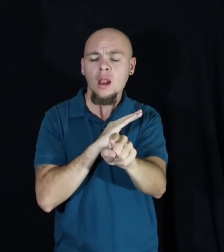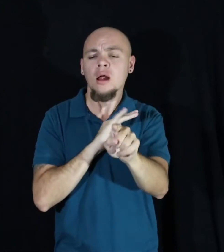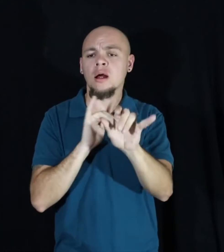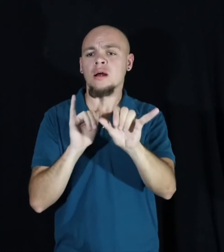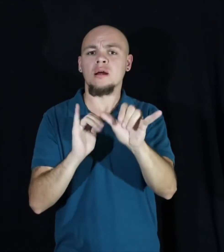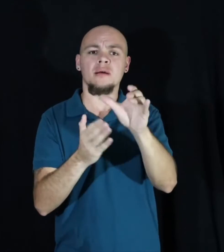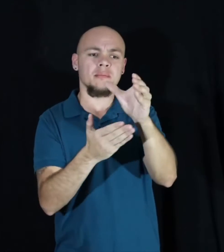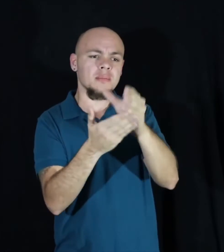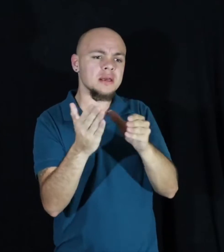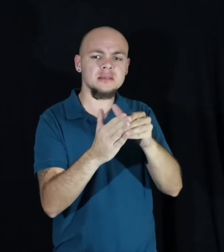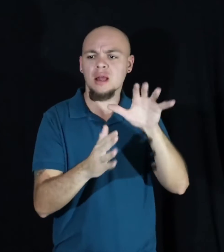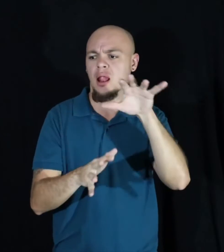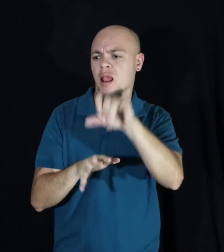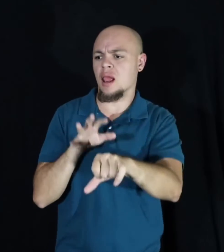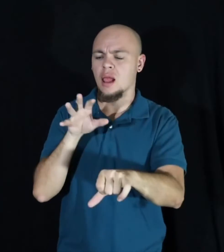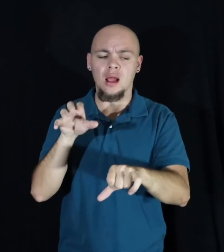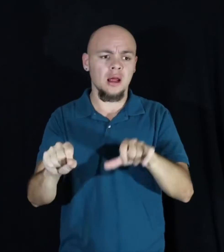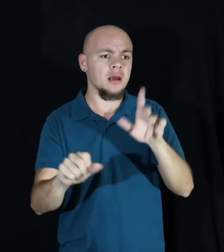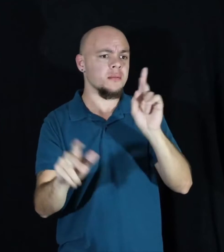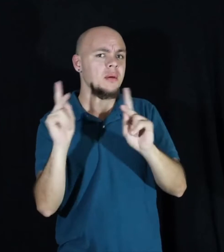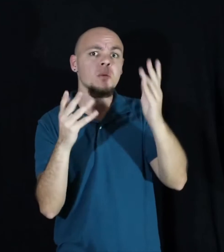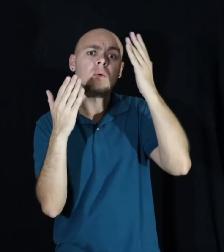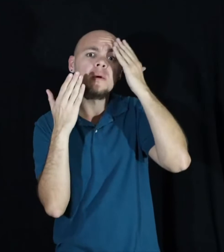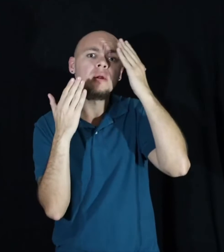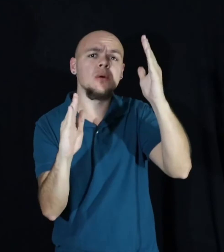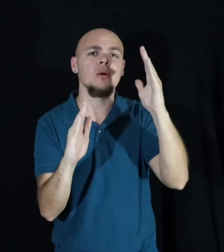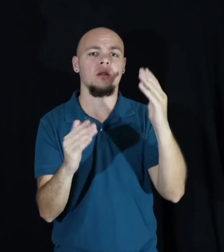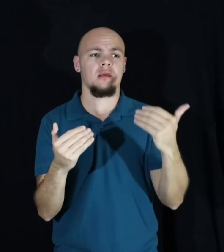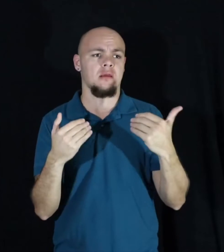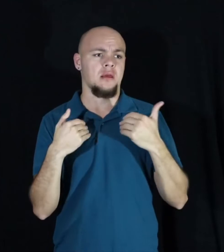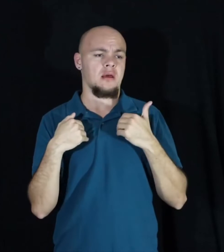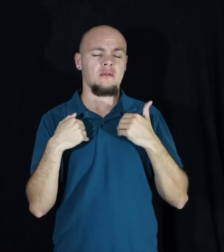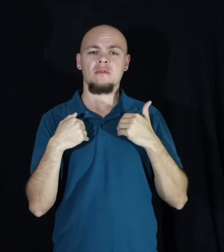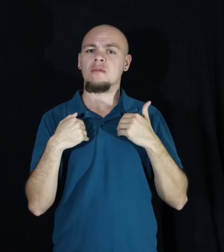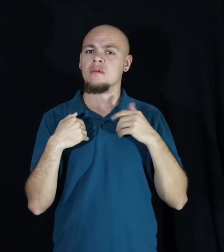pieces, people we do not know may have them.